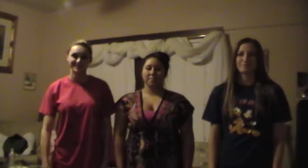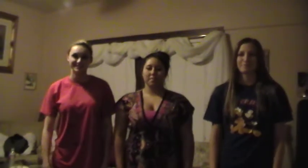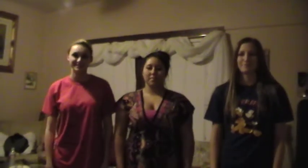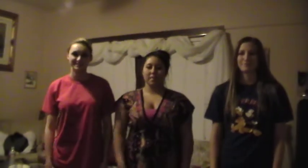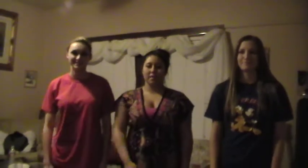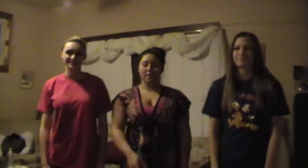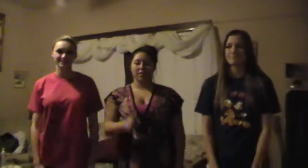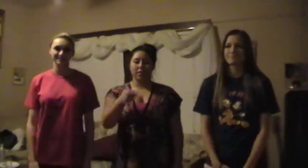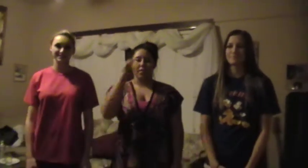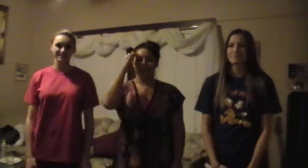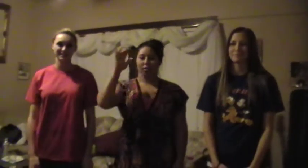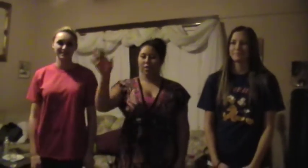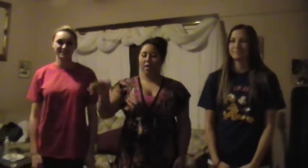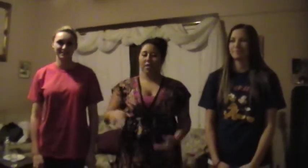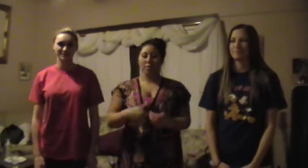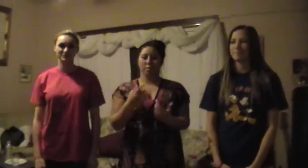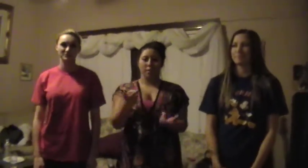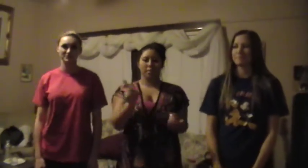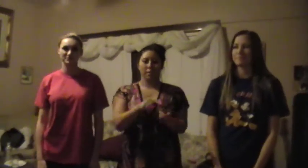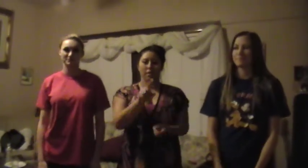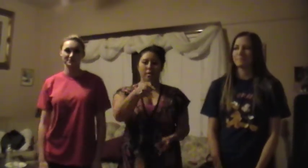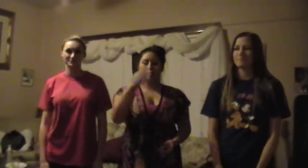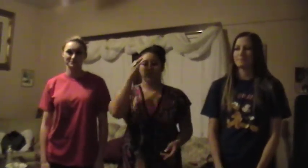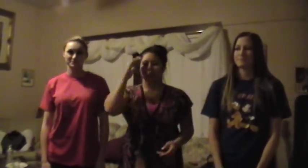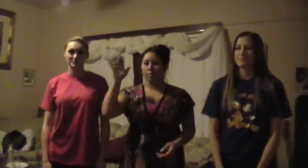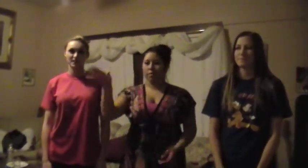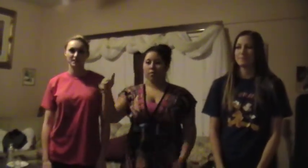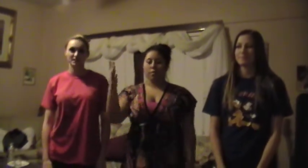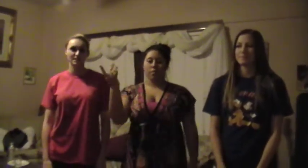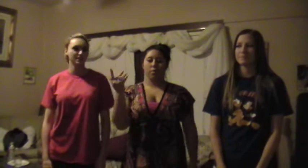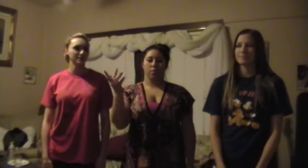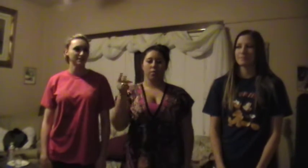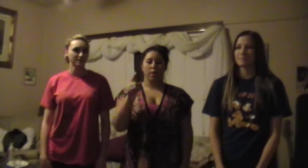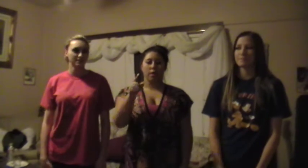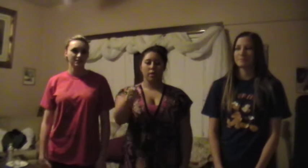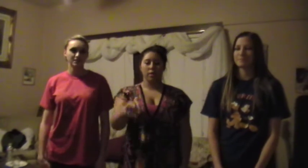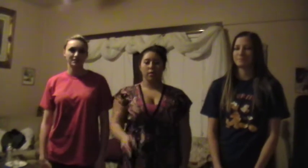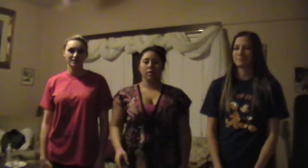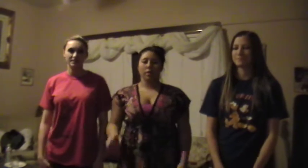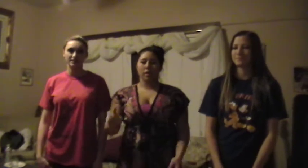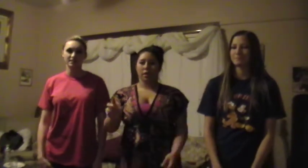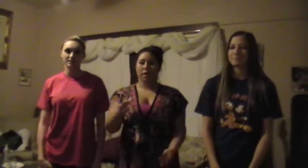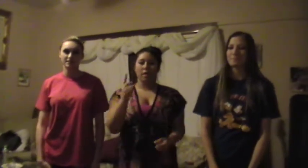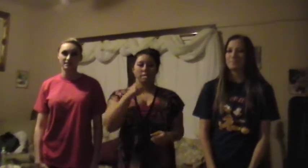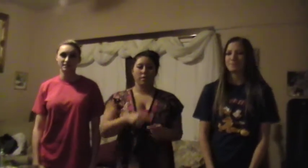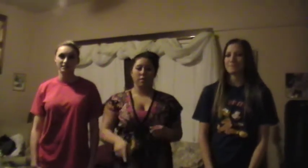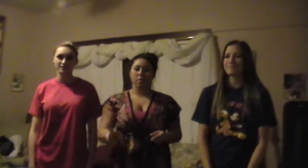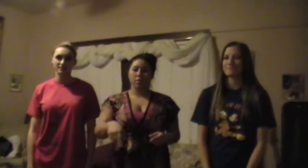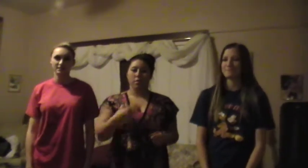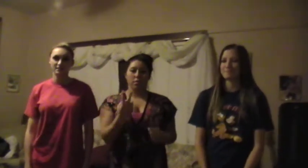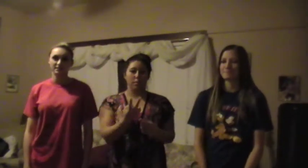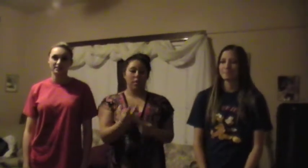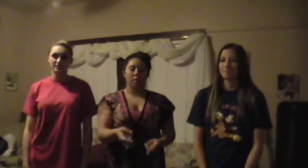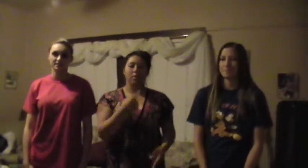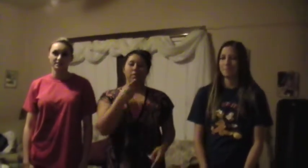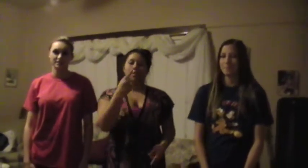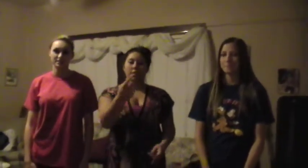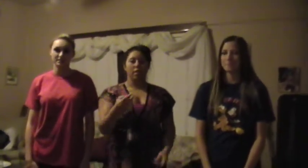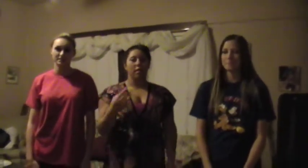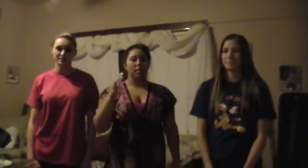You don't know how you met me, you don't know why you can't turn around and say